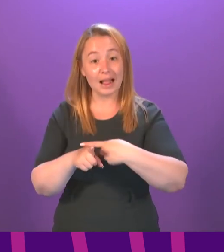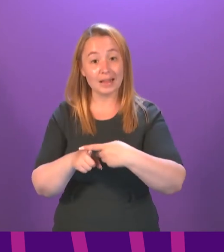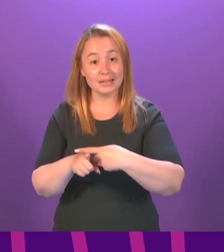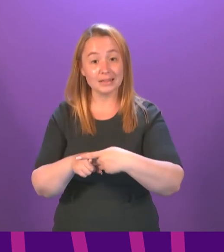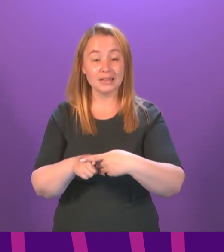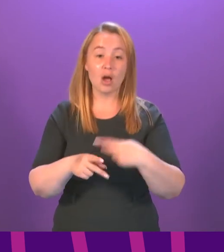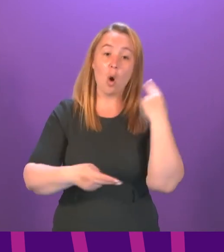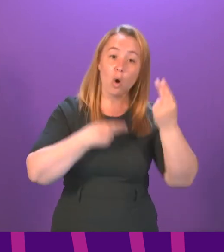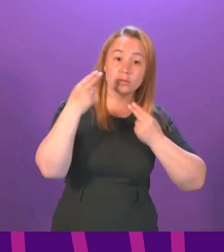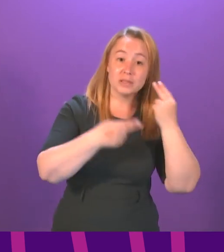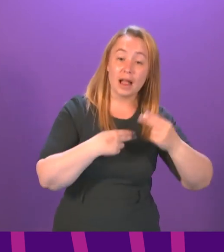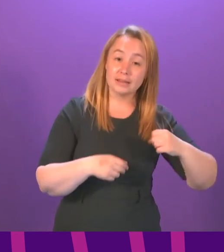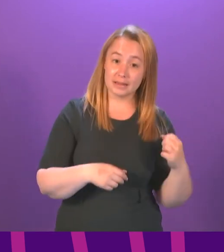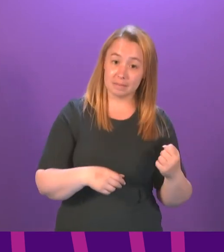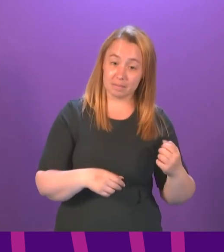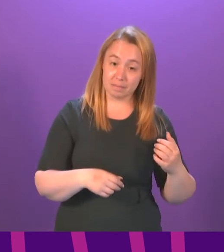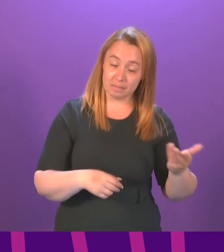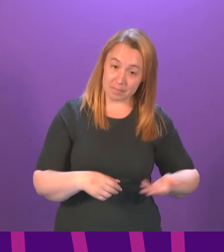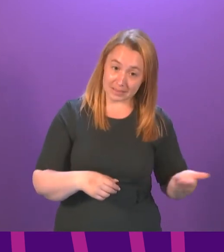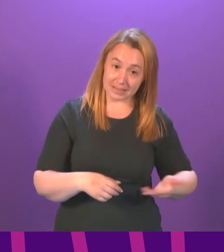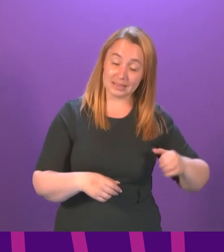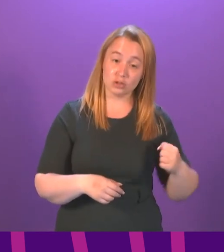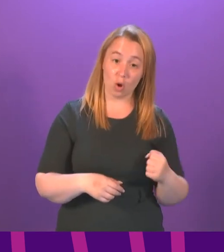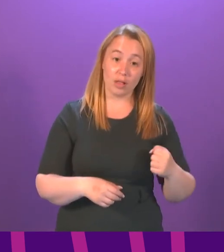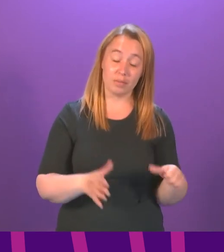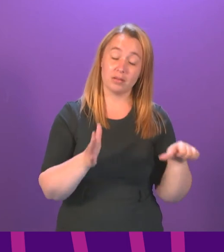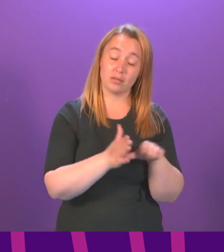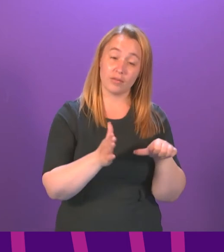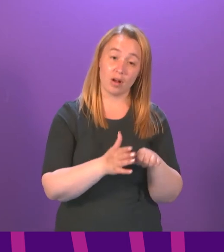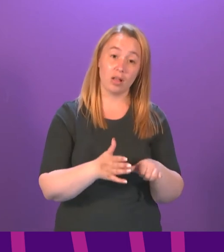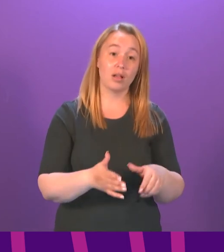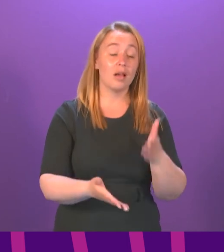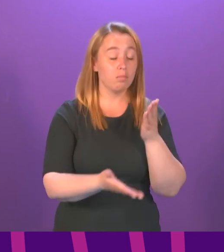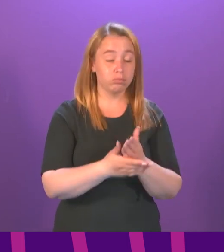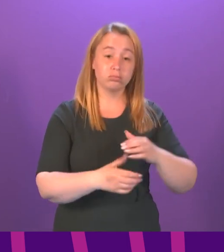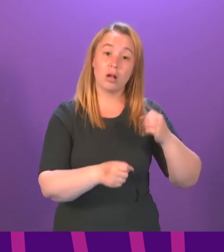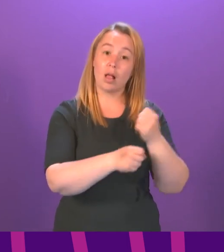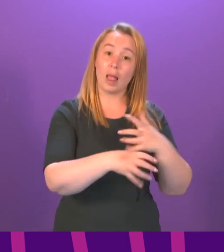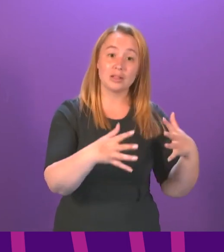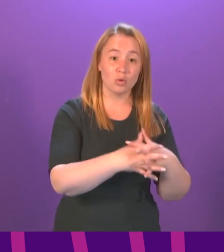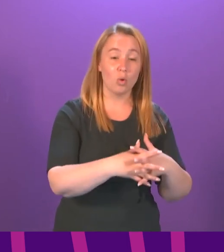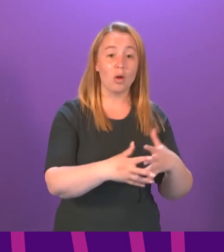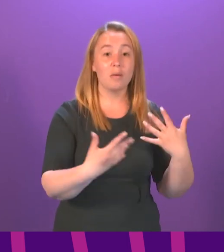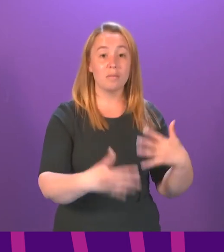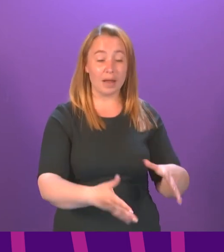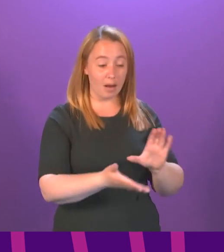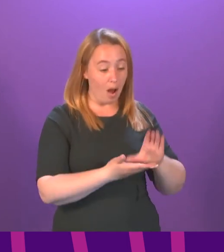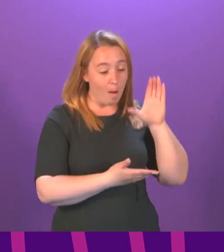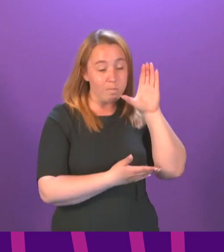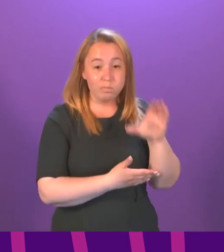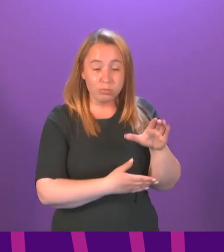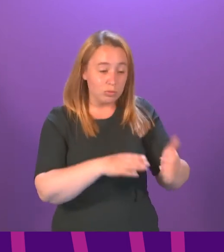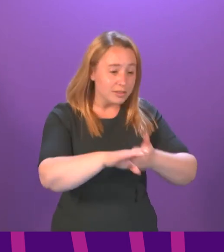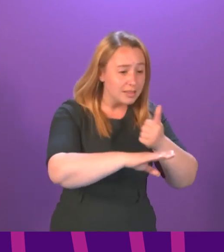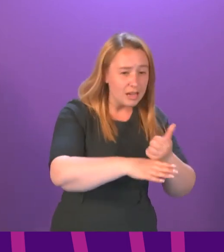Hospitality businesses across Scotland have had a punishing time, especially in Glasgow. They have invested thousands in safety measures, only to be shut for months. So, the